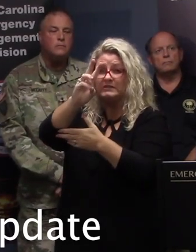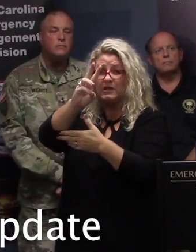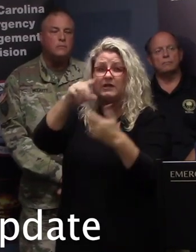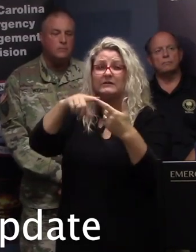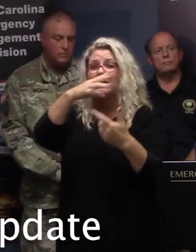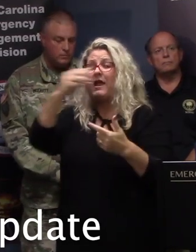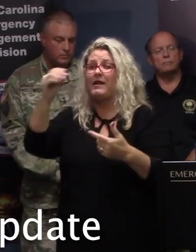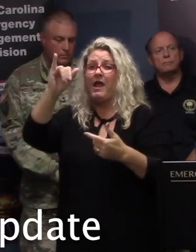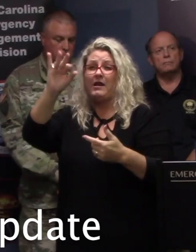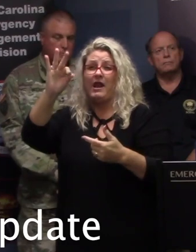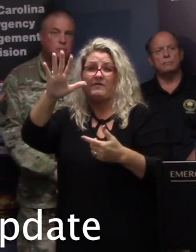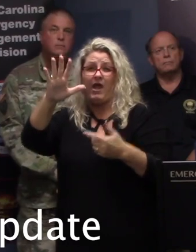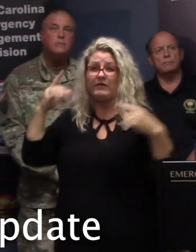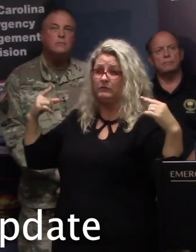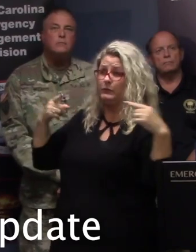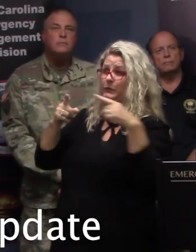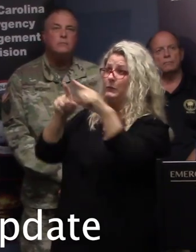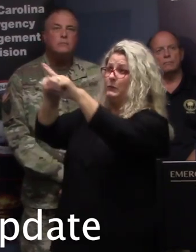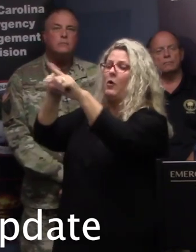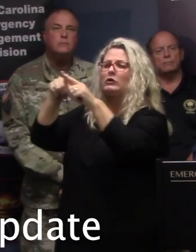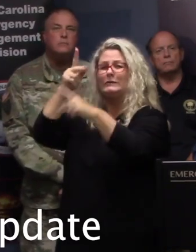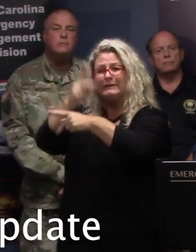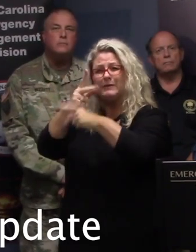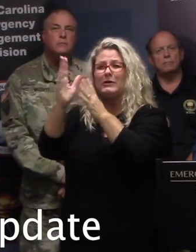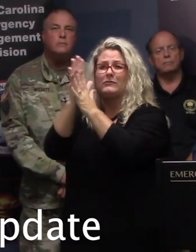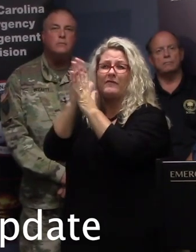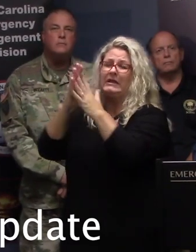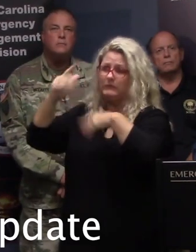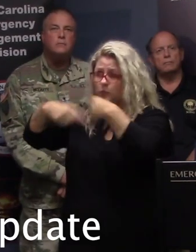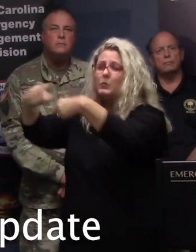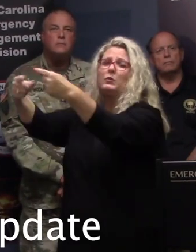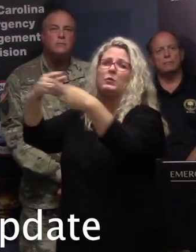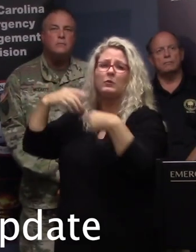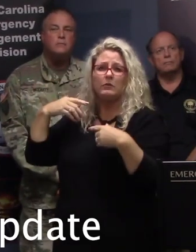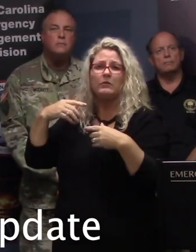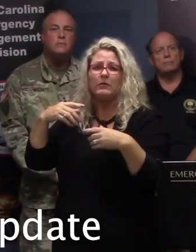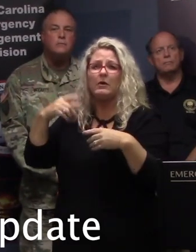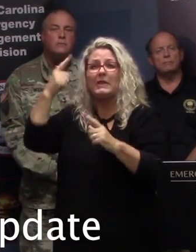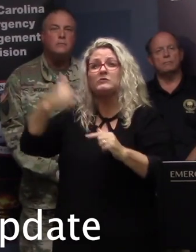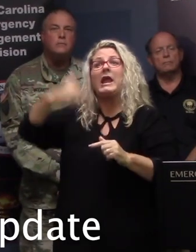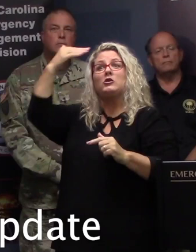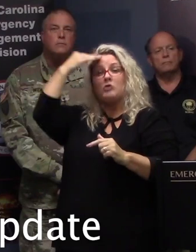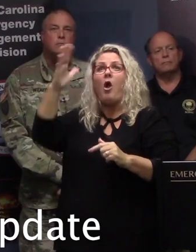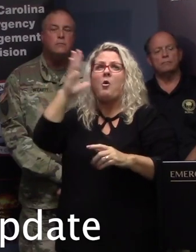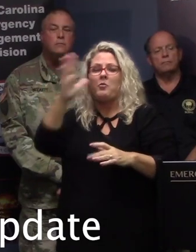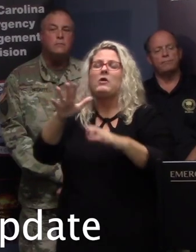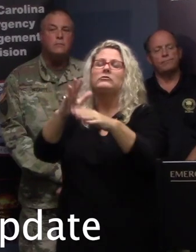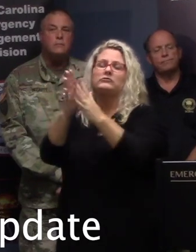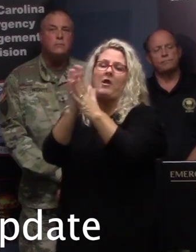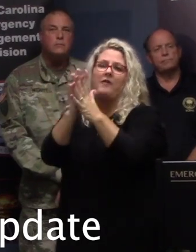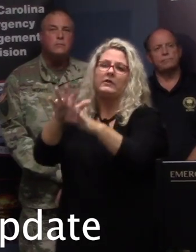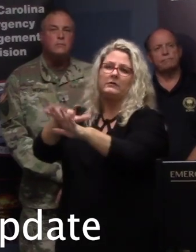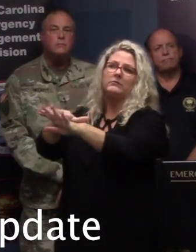corridors to help keep traffic moving in advance of the evacuation here in the state, and that's worked very well for us so